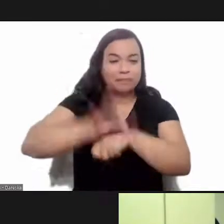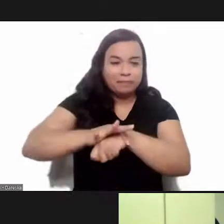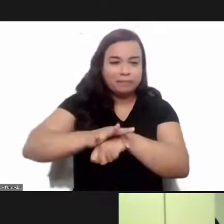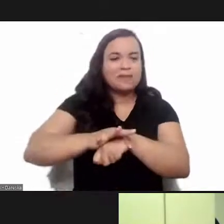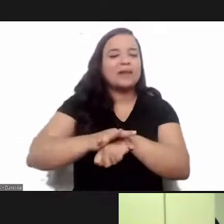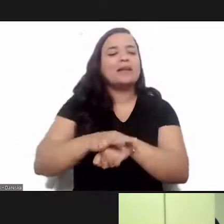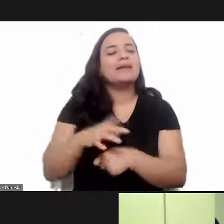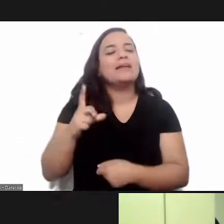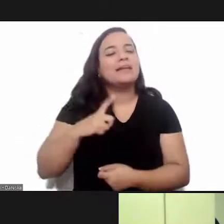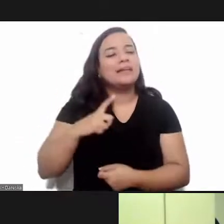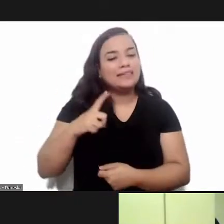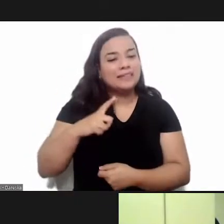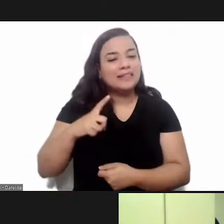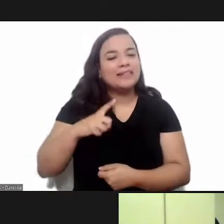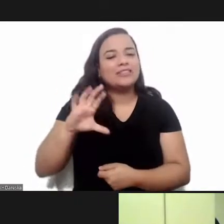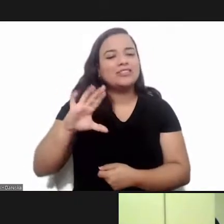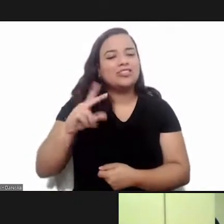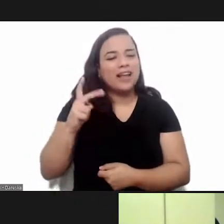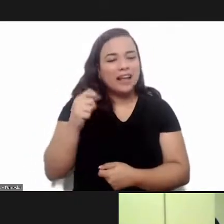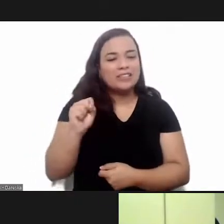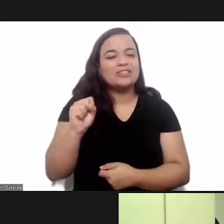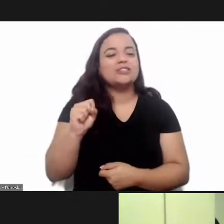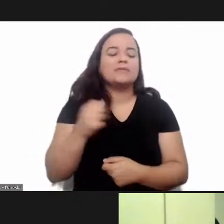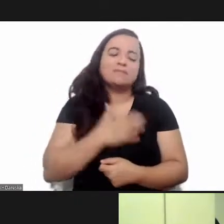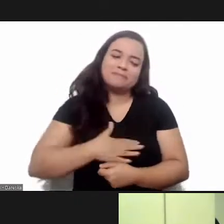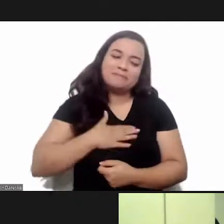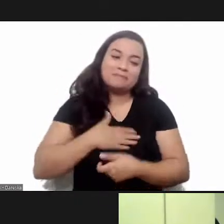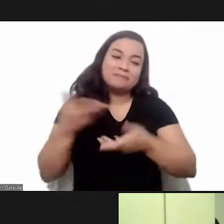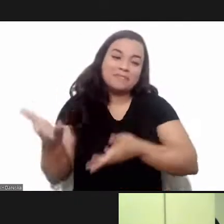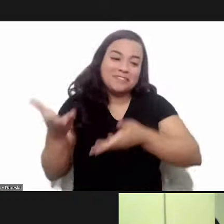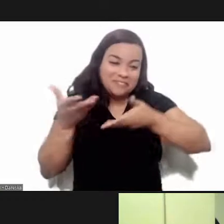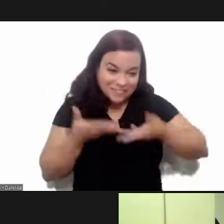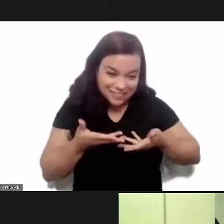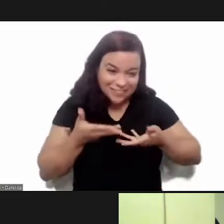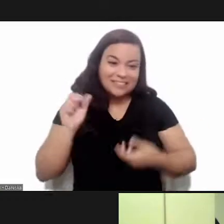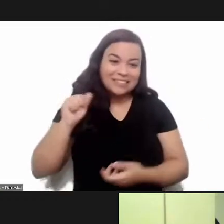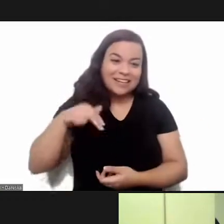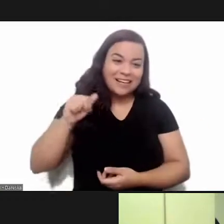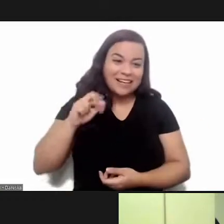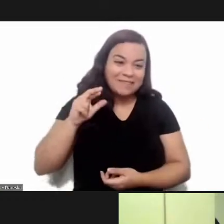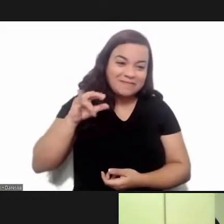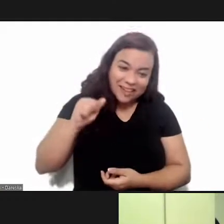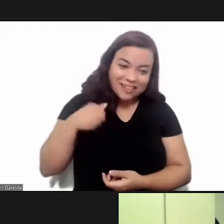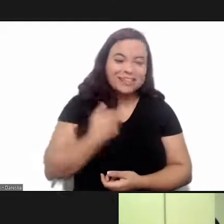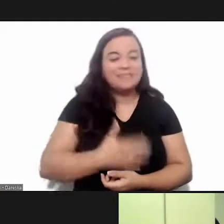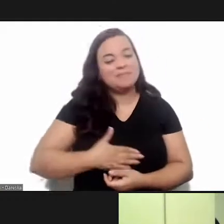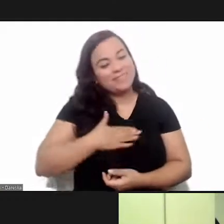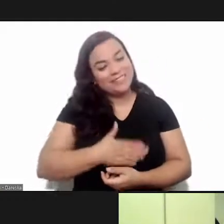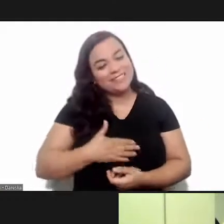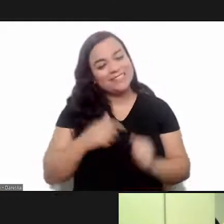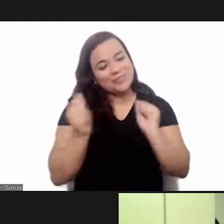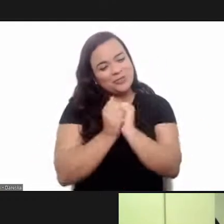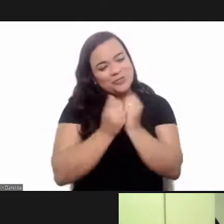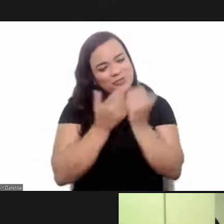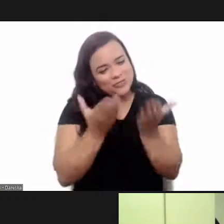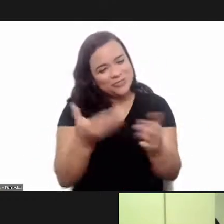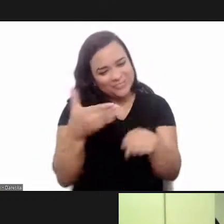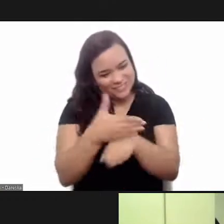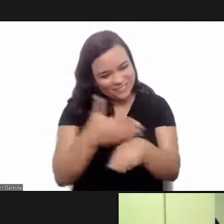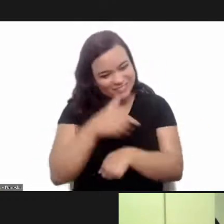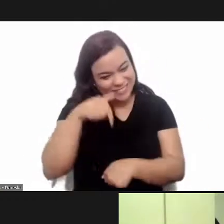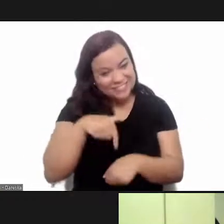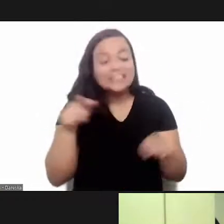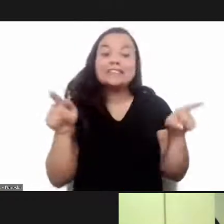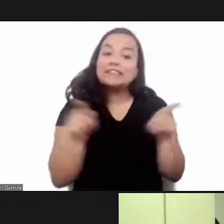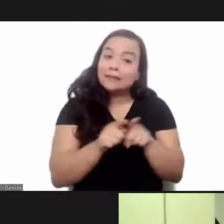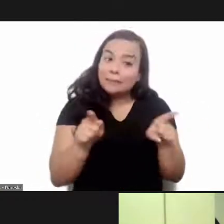cindy chagas it's a pleasure and you're welcome anna maria it's a huge pleasure to have you here